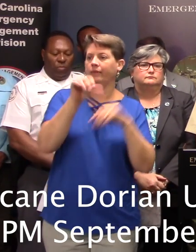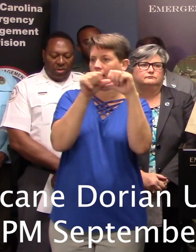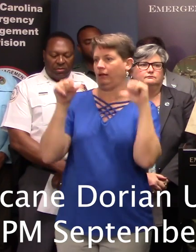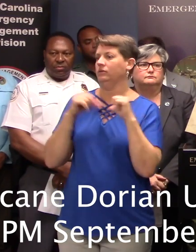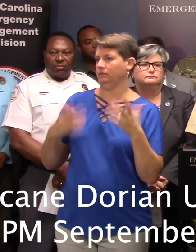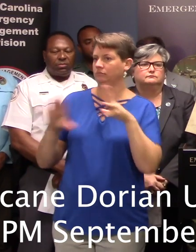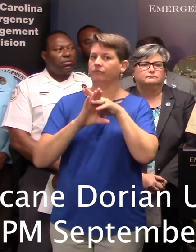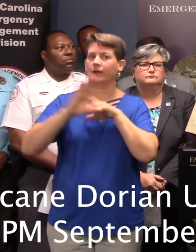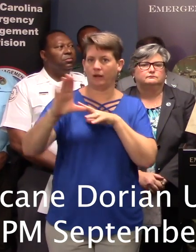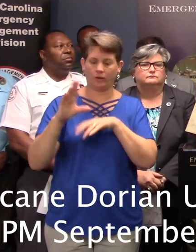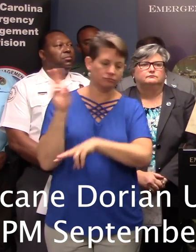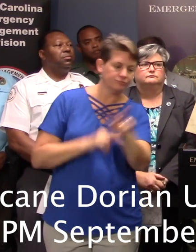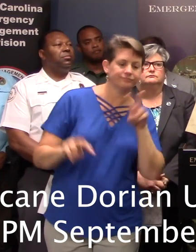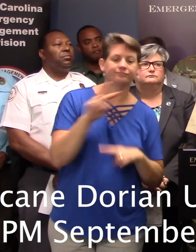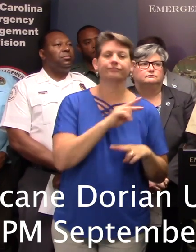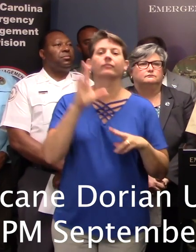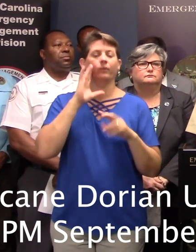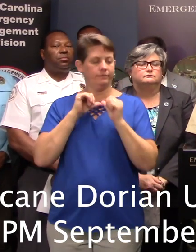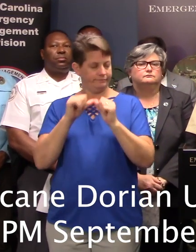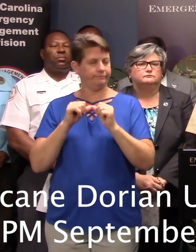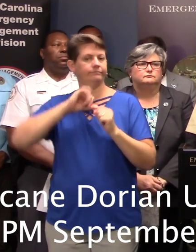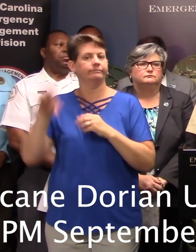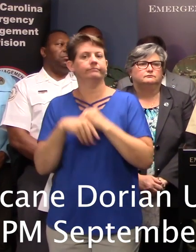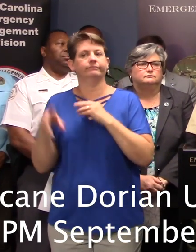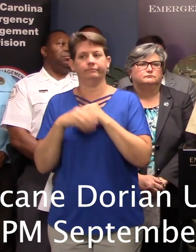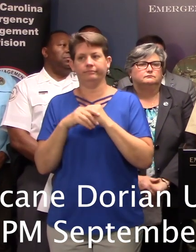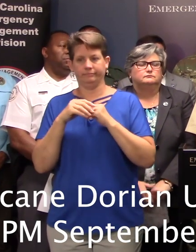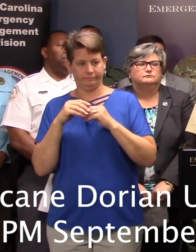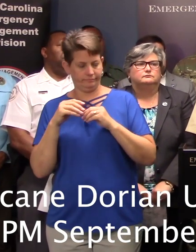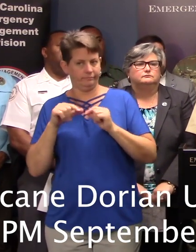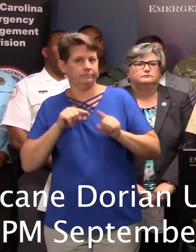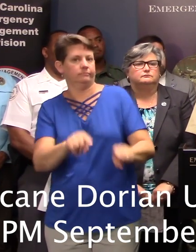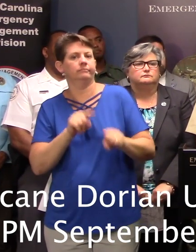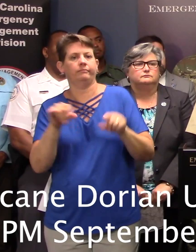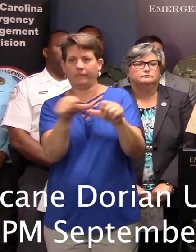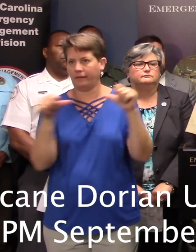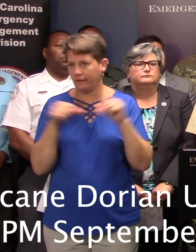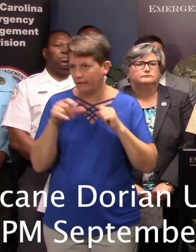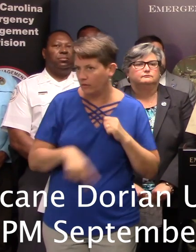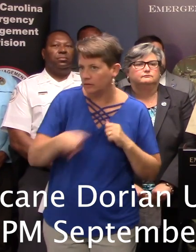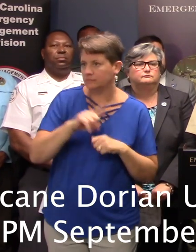We will continue to beef up those forces in those areas, as Director Smith said, with additional highway patrolmen